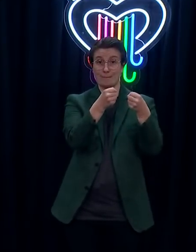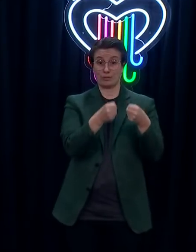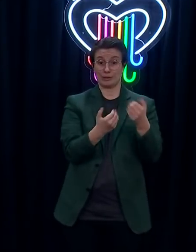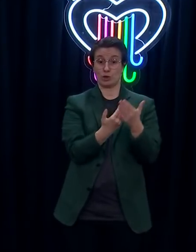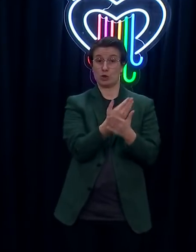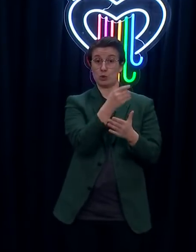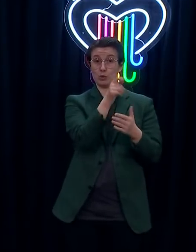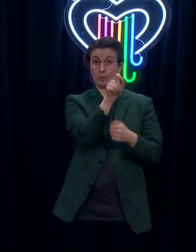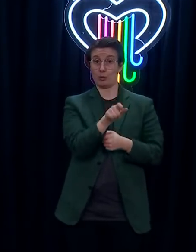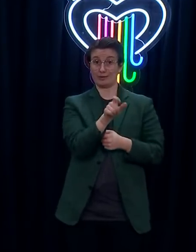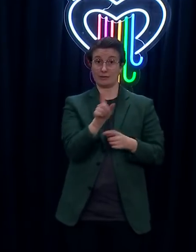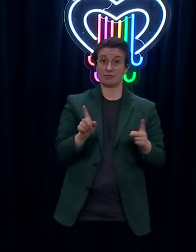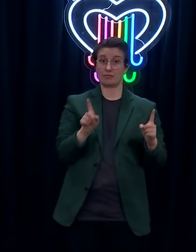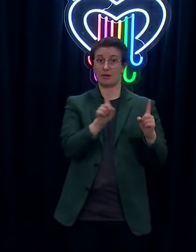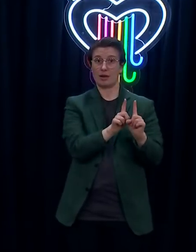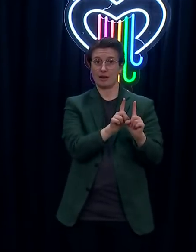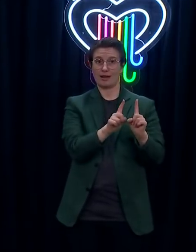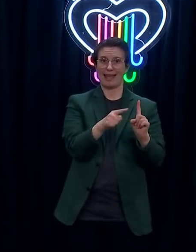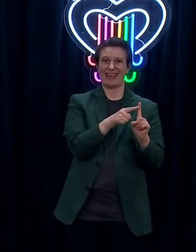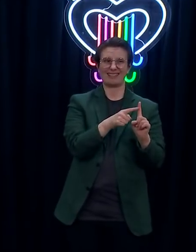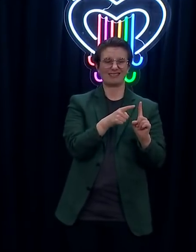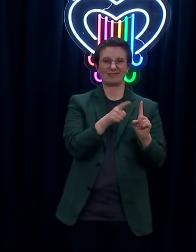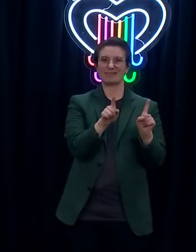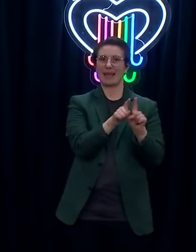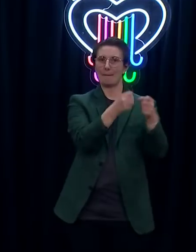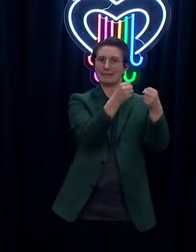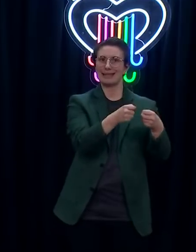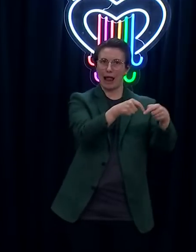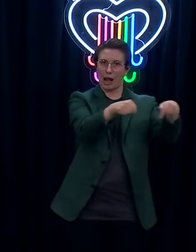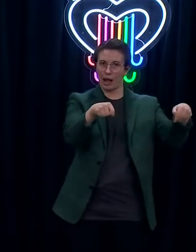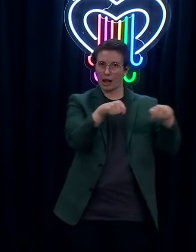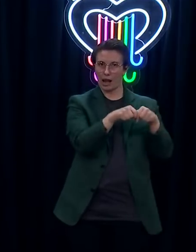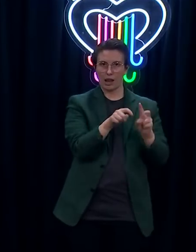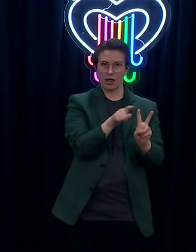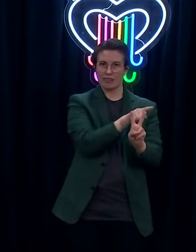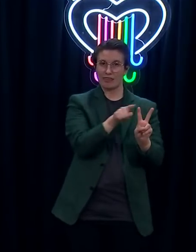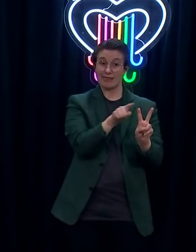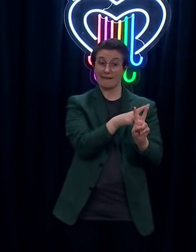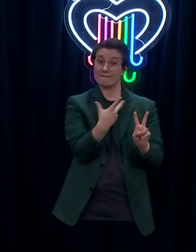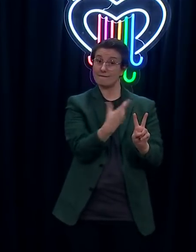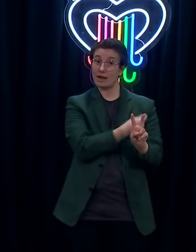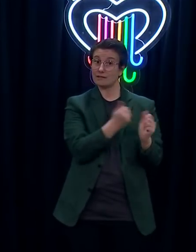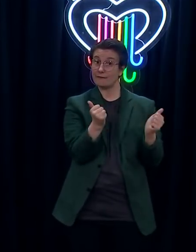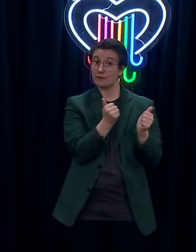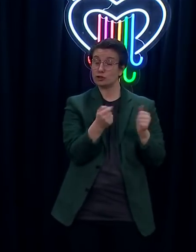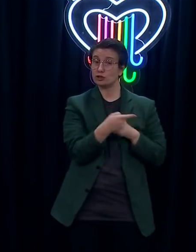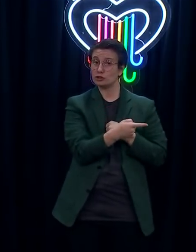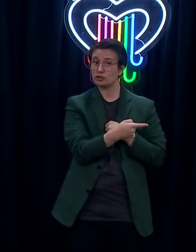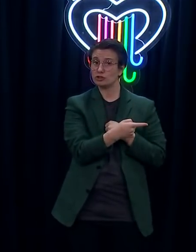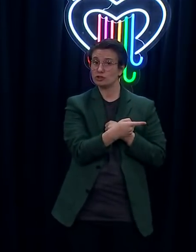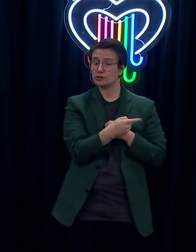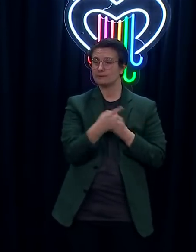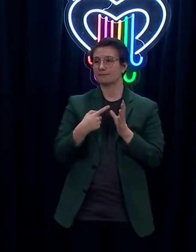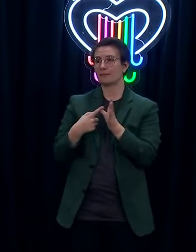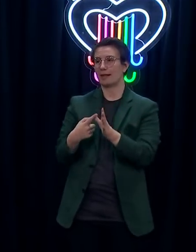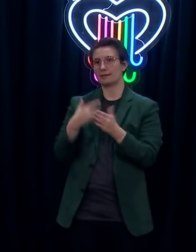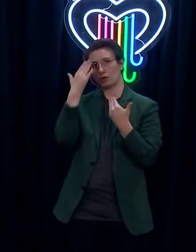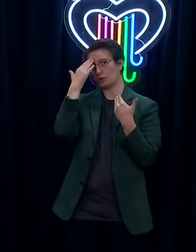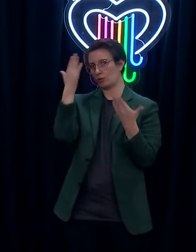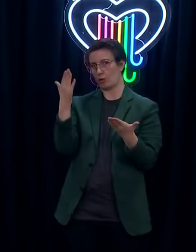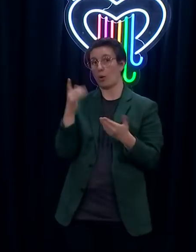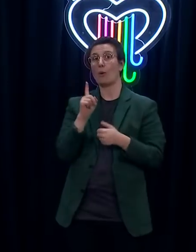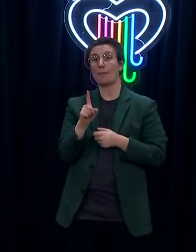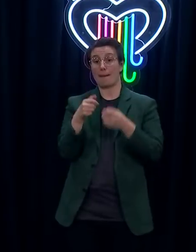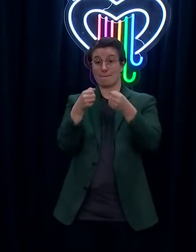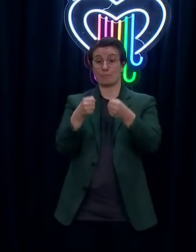I do not have that information, but I can tell you more generally around what the prison population is looking like for vaccination rates.